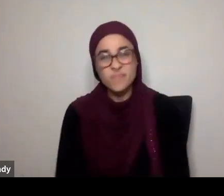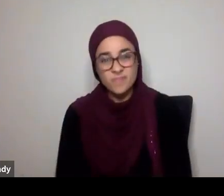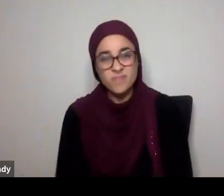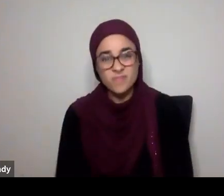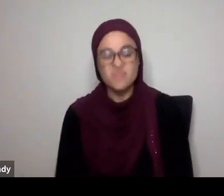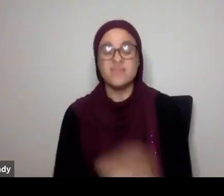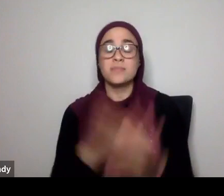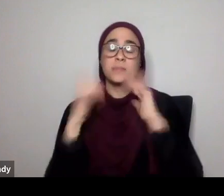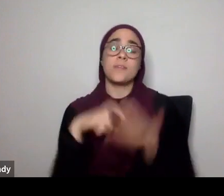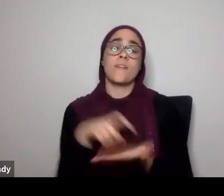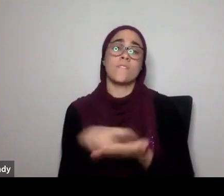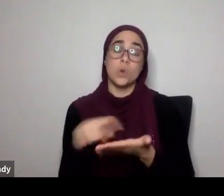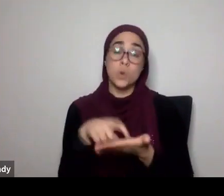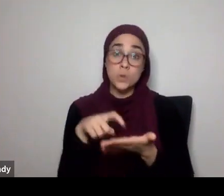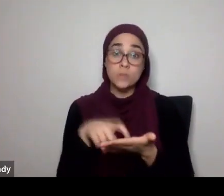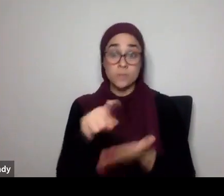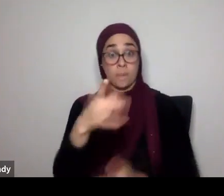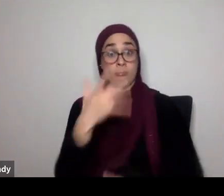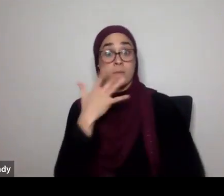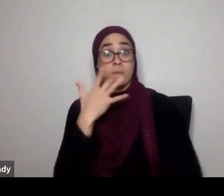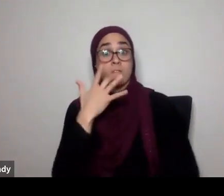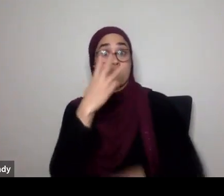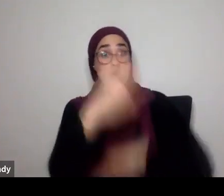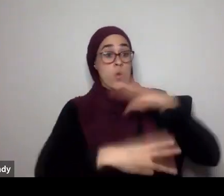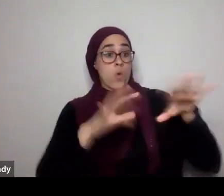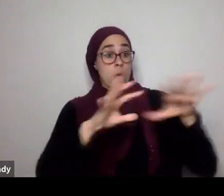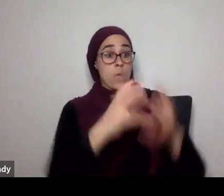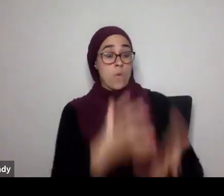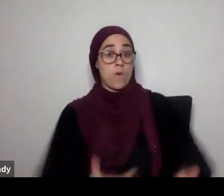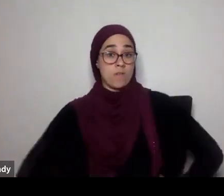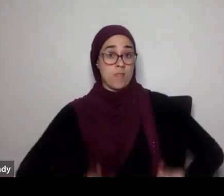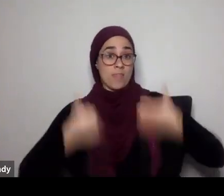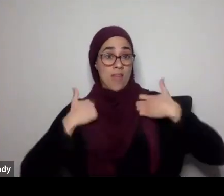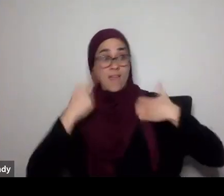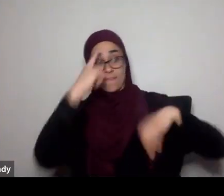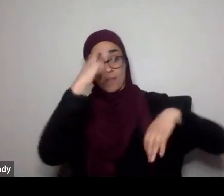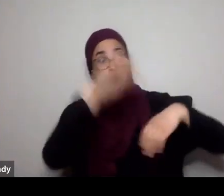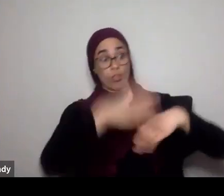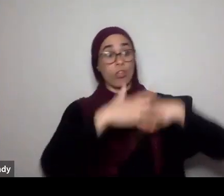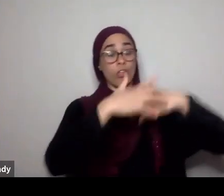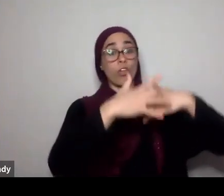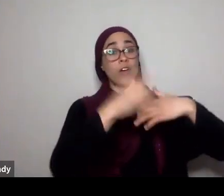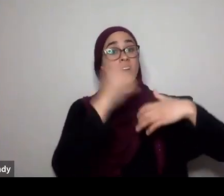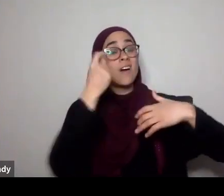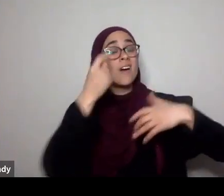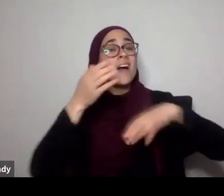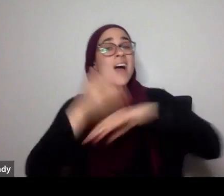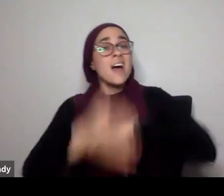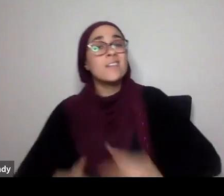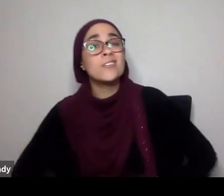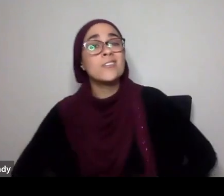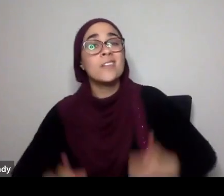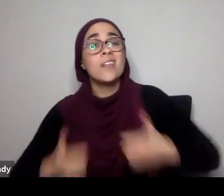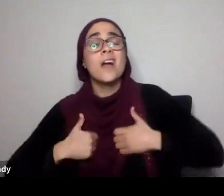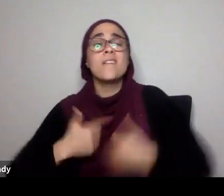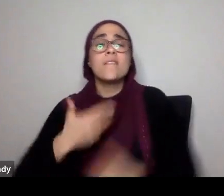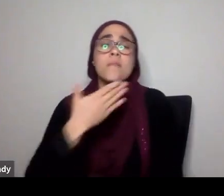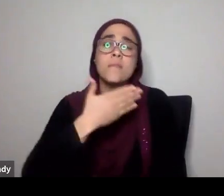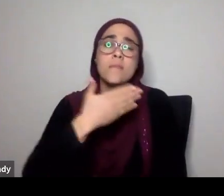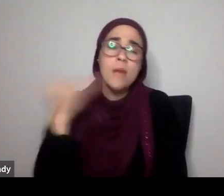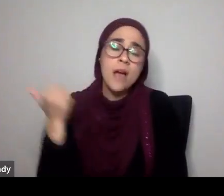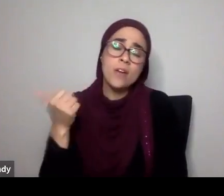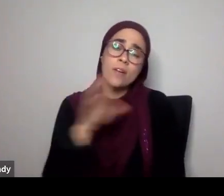you're really preferring this world, when in reality, the hereafter is better and more lasting. It's